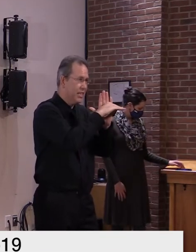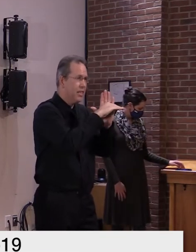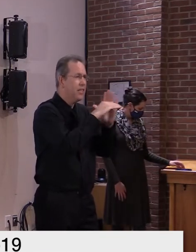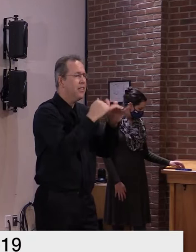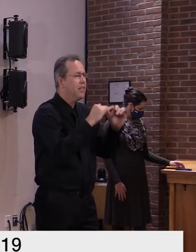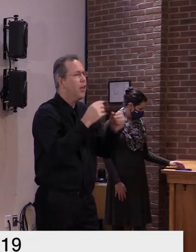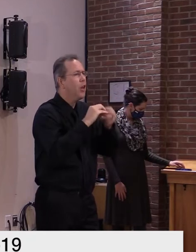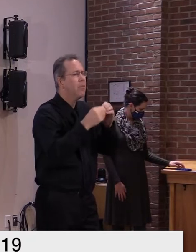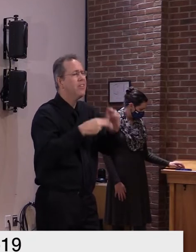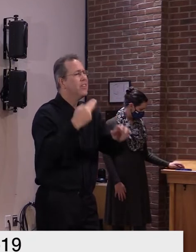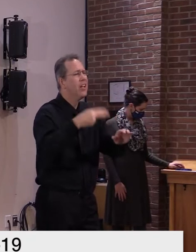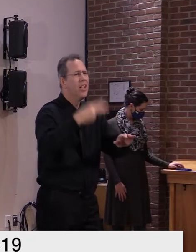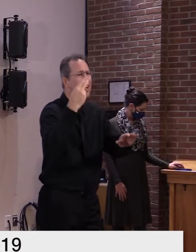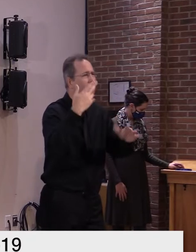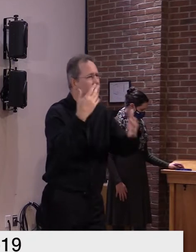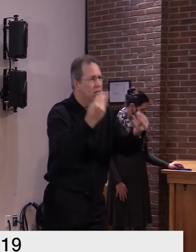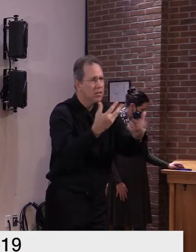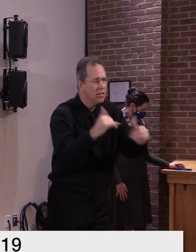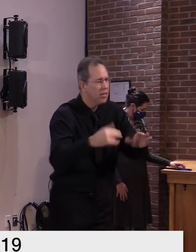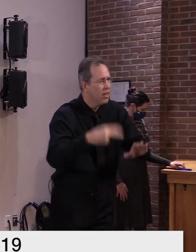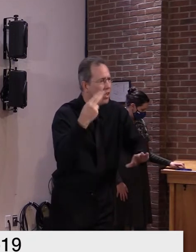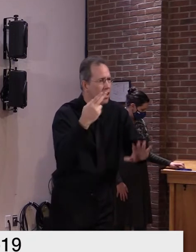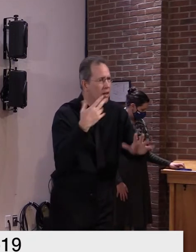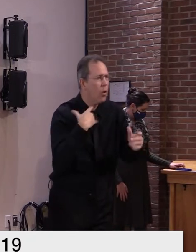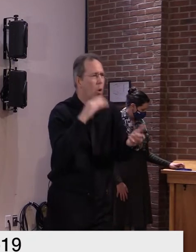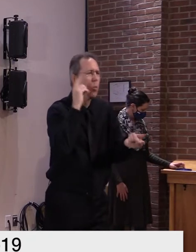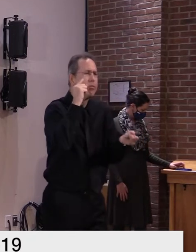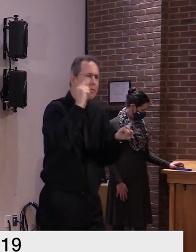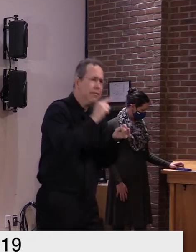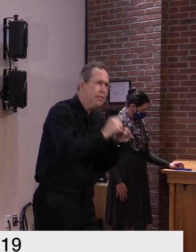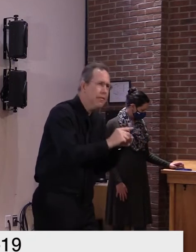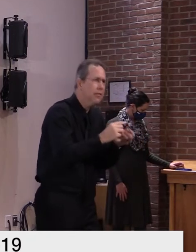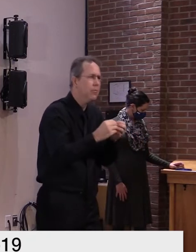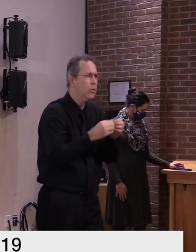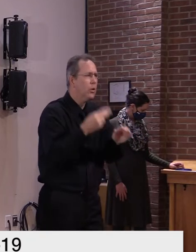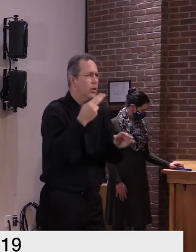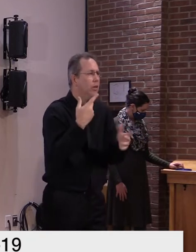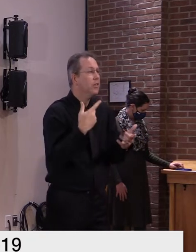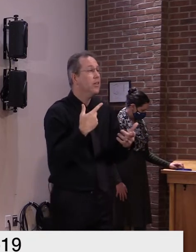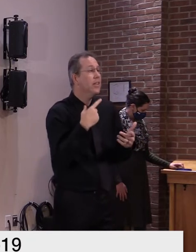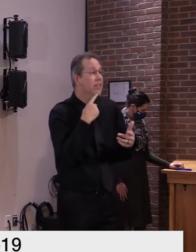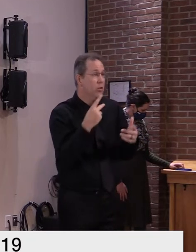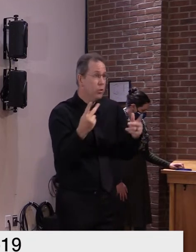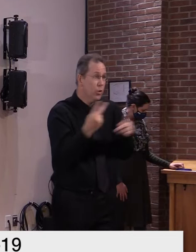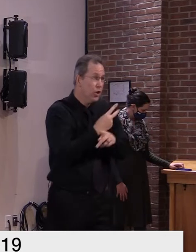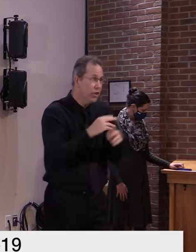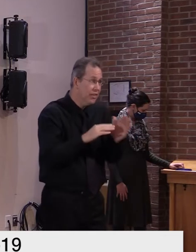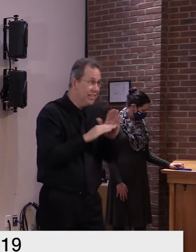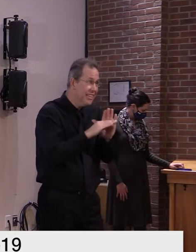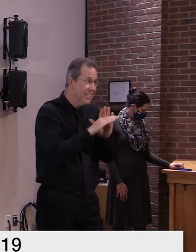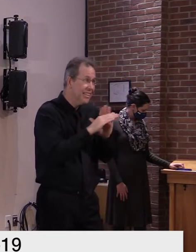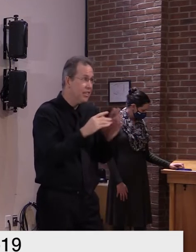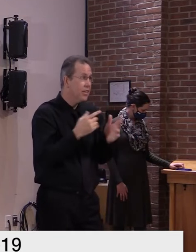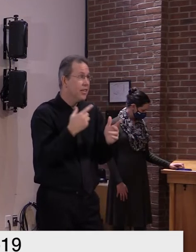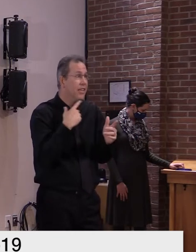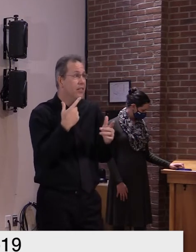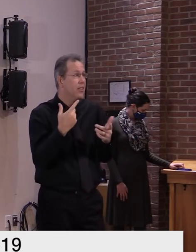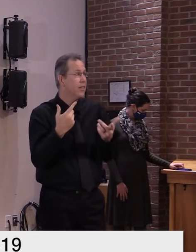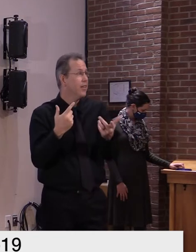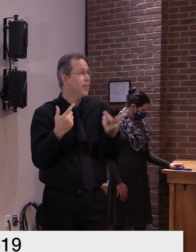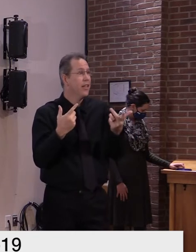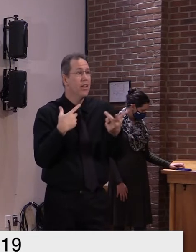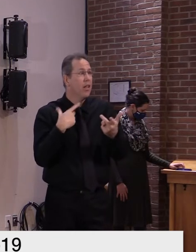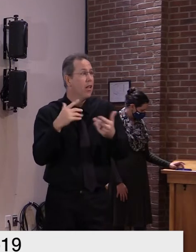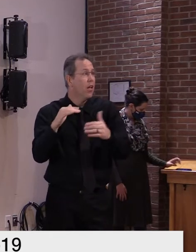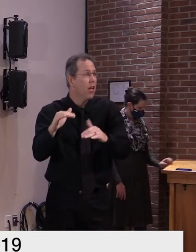we just don't want to exacerbate the situation and make it worse so we'll we'll pull all that together and make